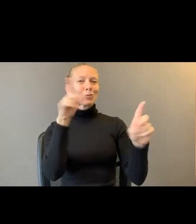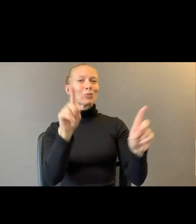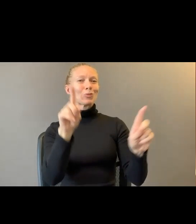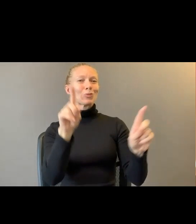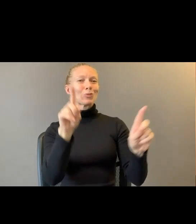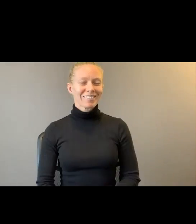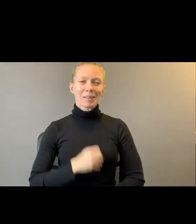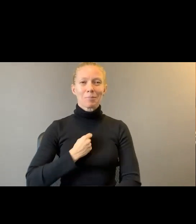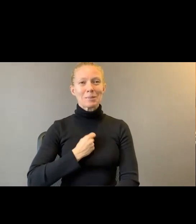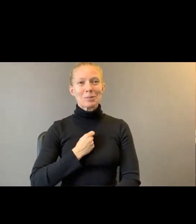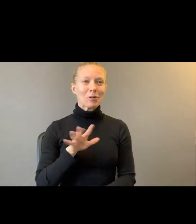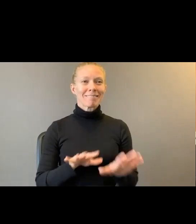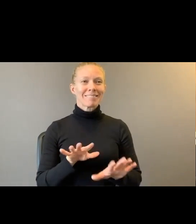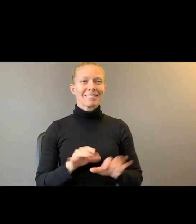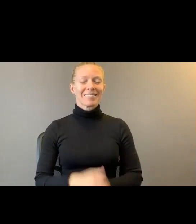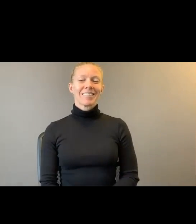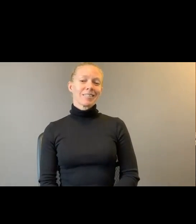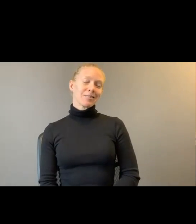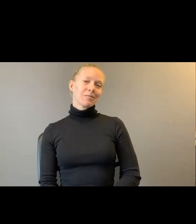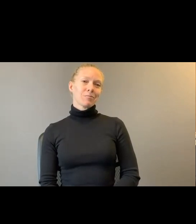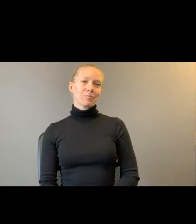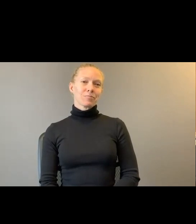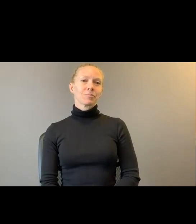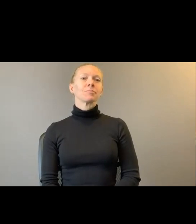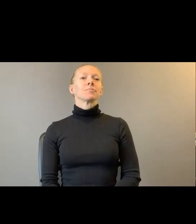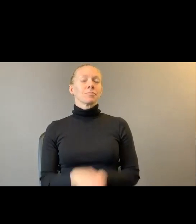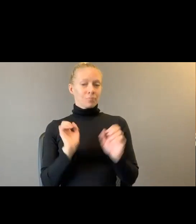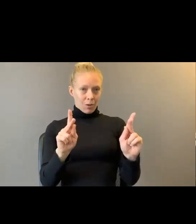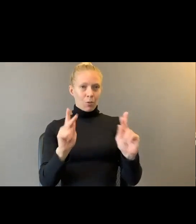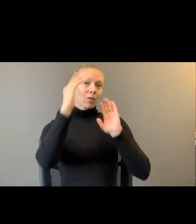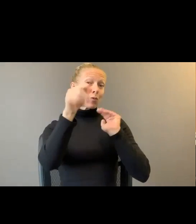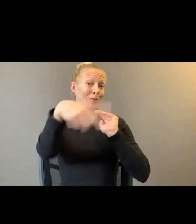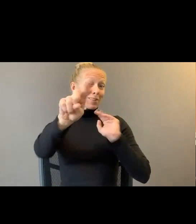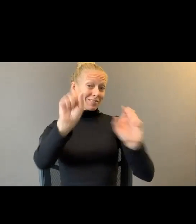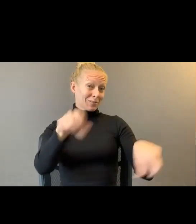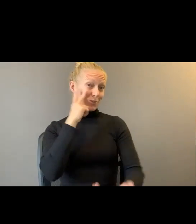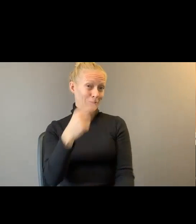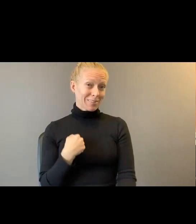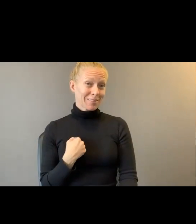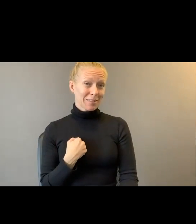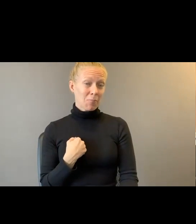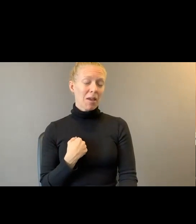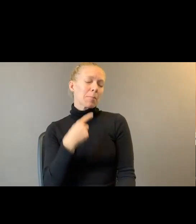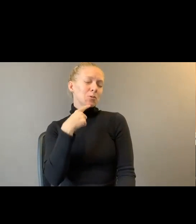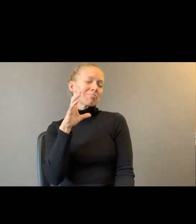Sorry. I don't know. Okay. Hopefully, you all can see me. I'm just gonna say yes.